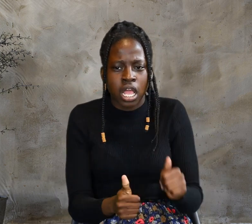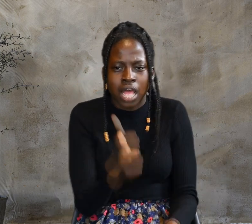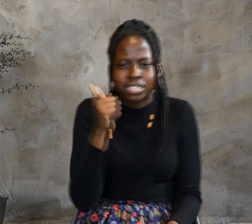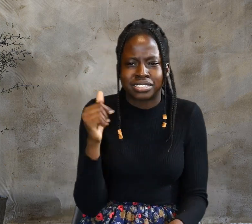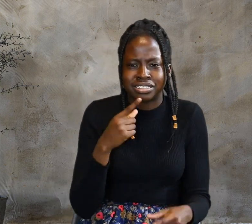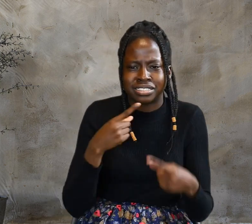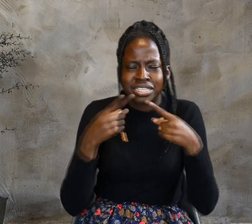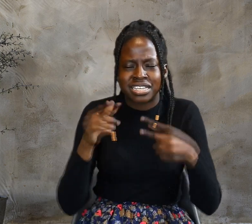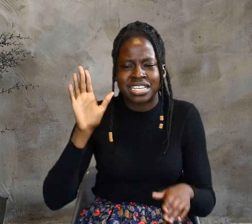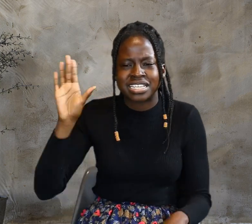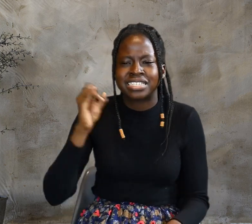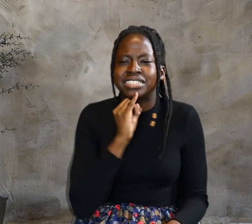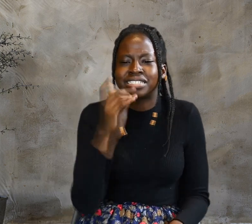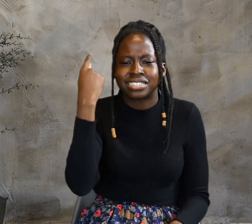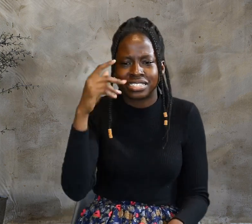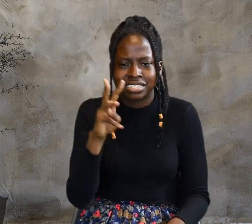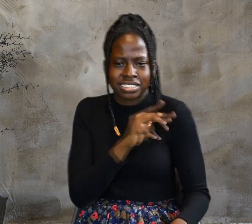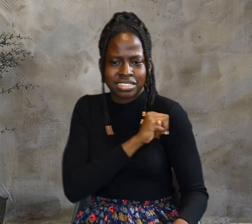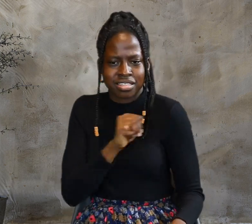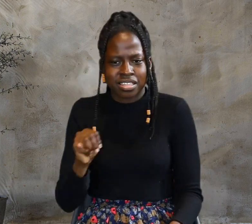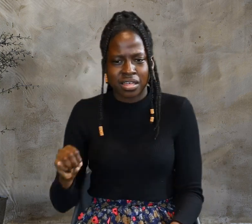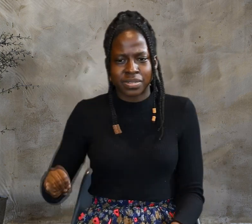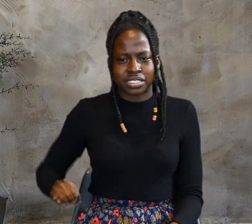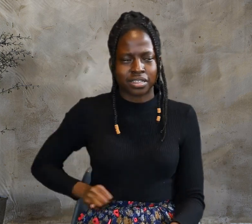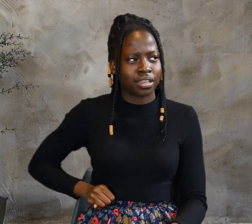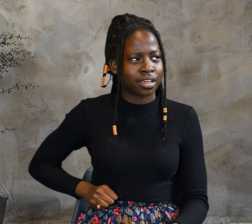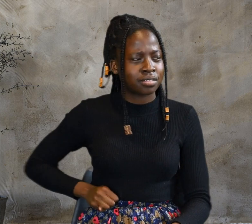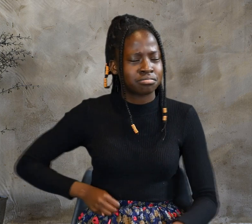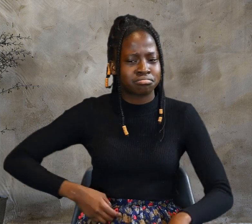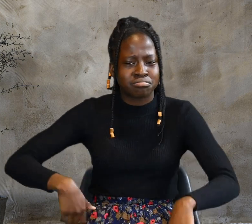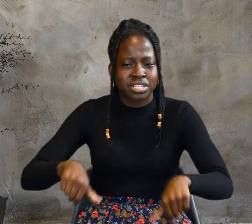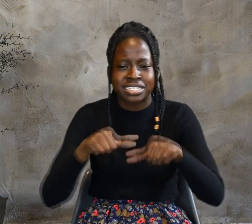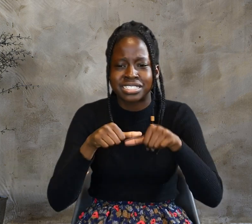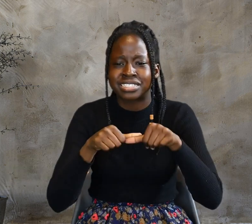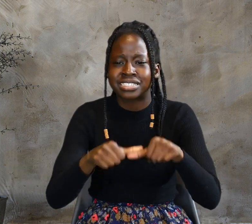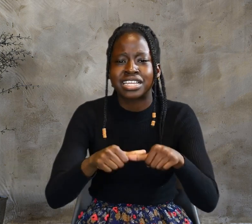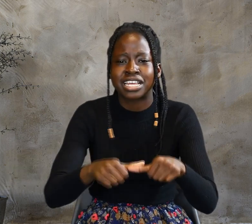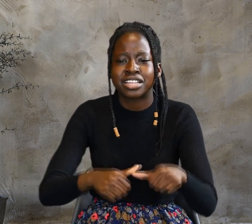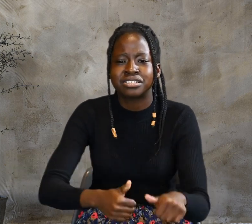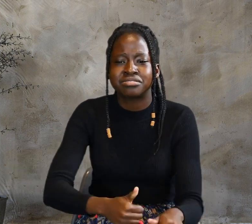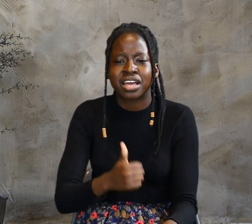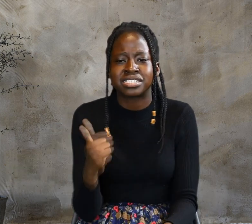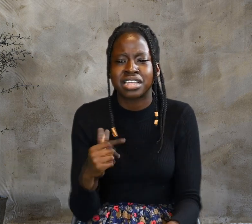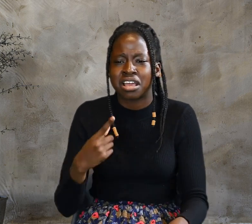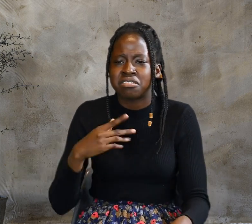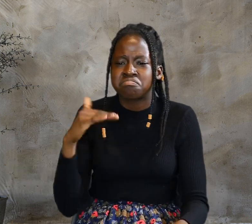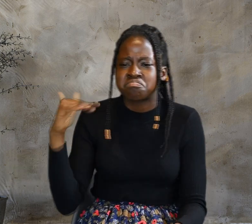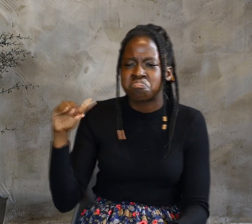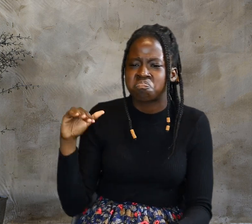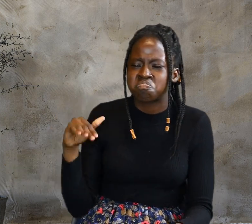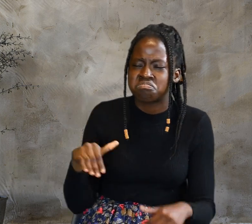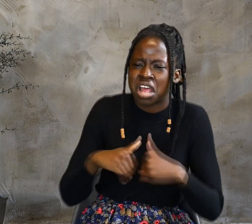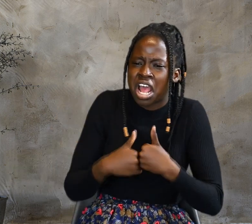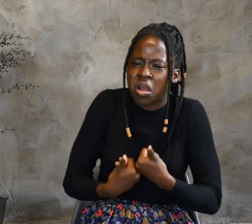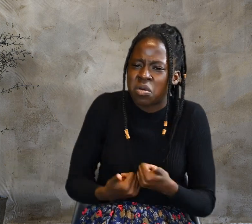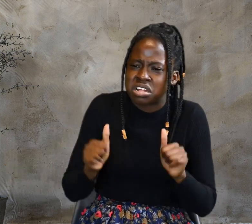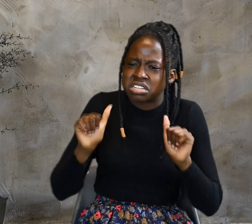Others said, he is the Messiah. Still others asked, how can the